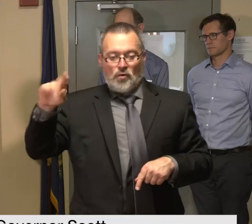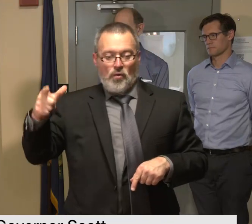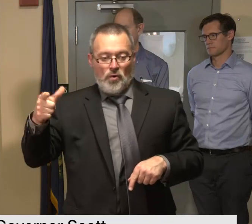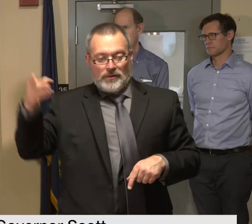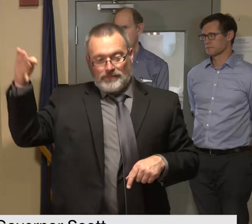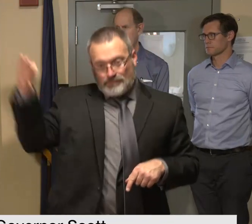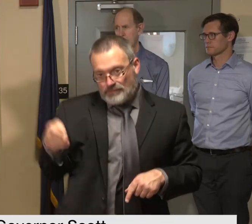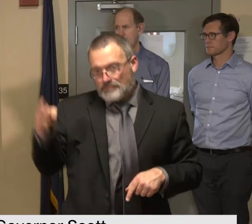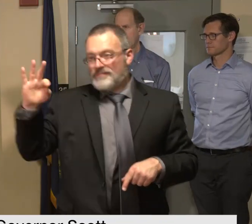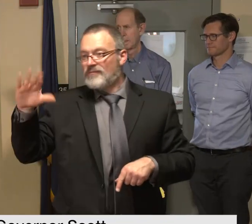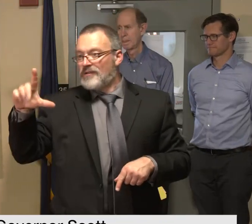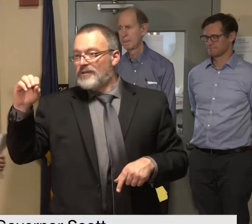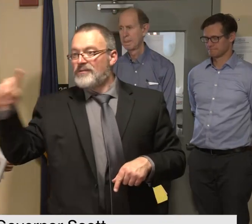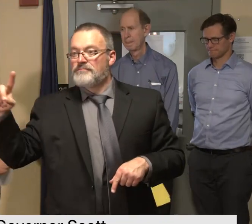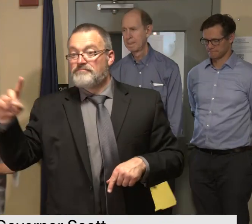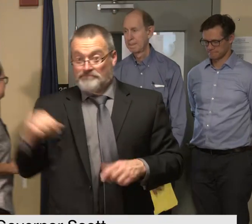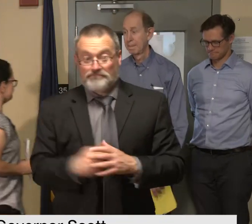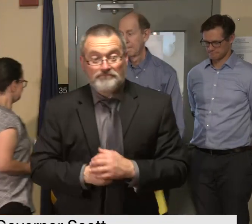it over to dr levine